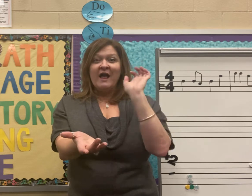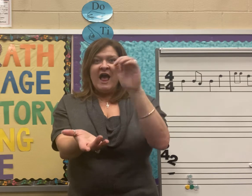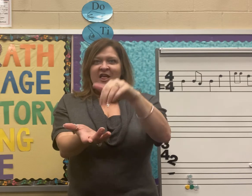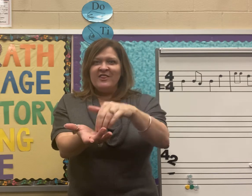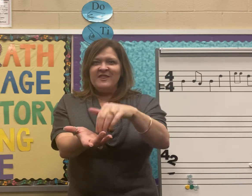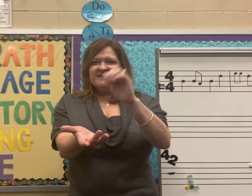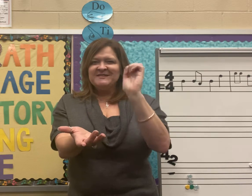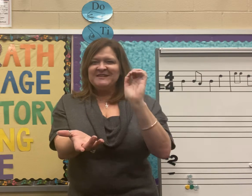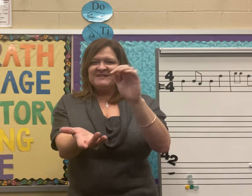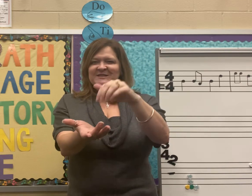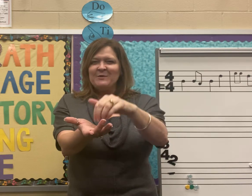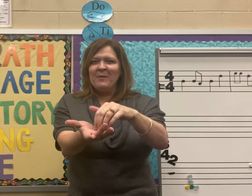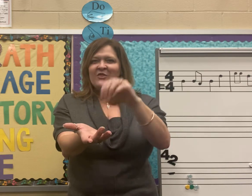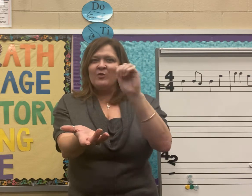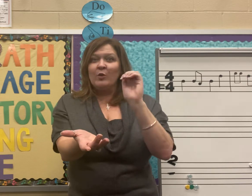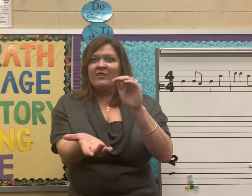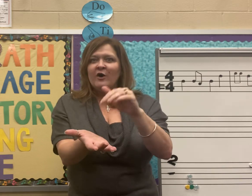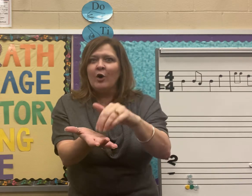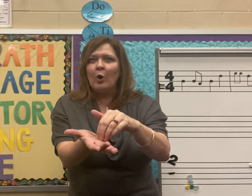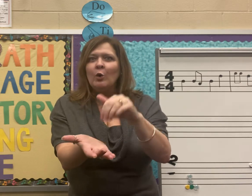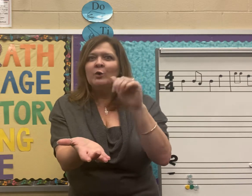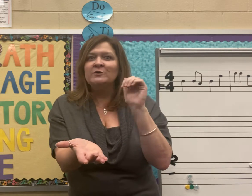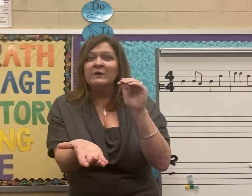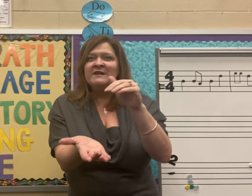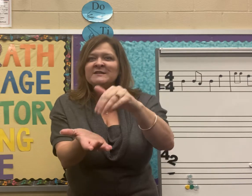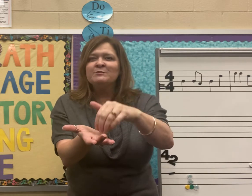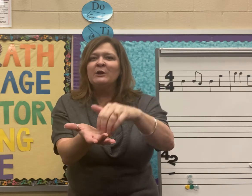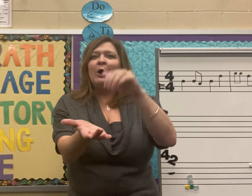This is the month when the cold winds blow.